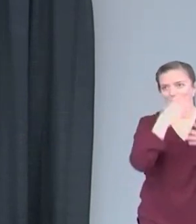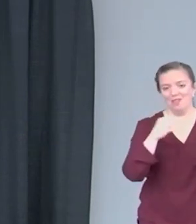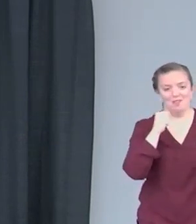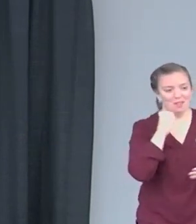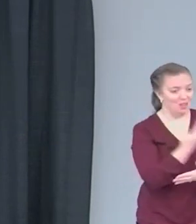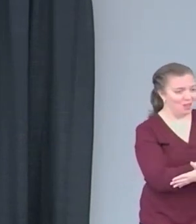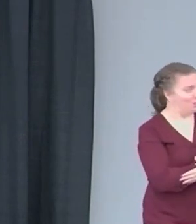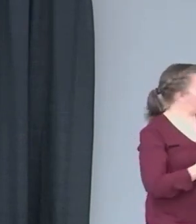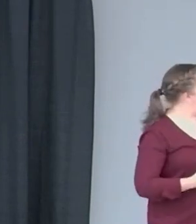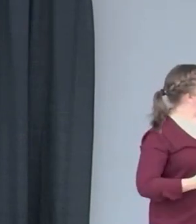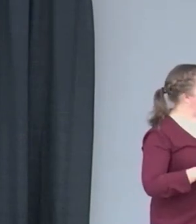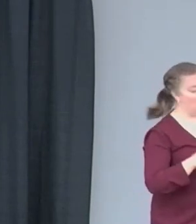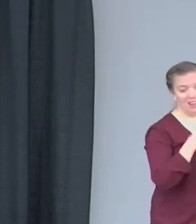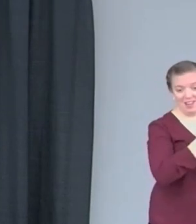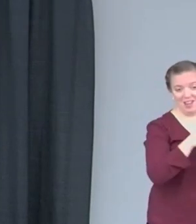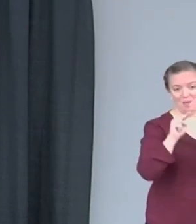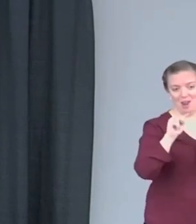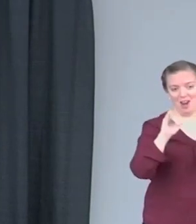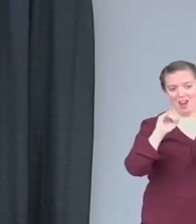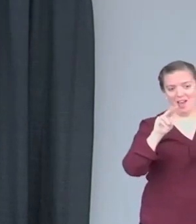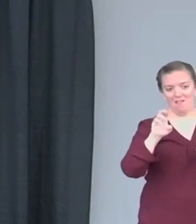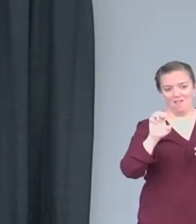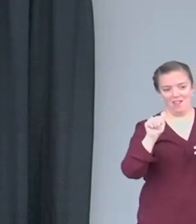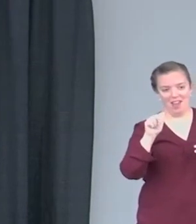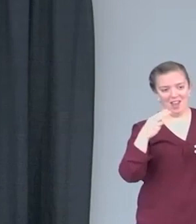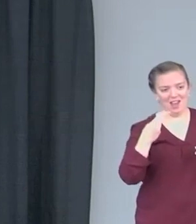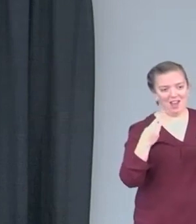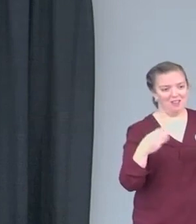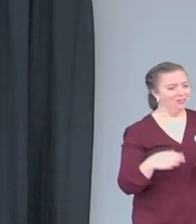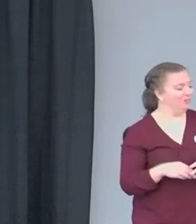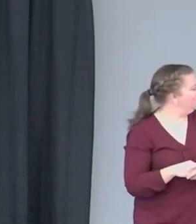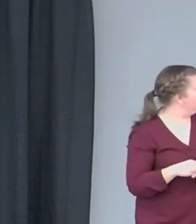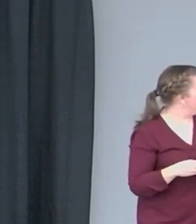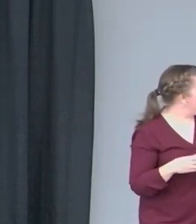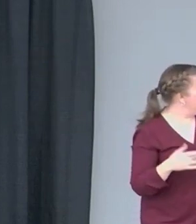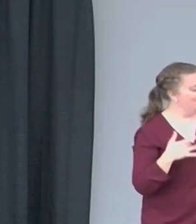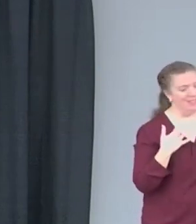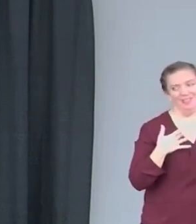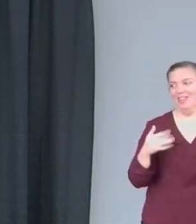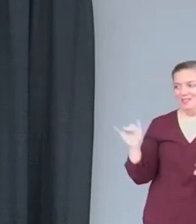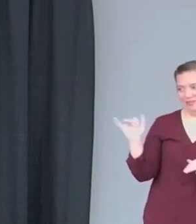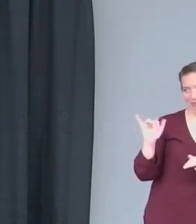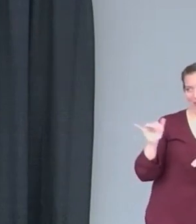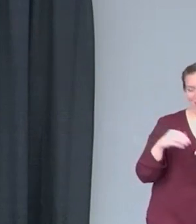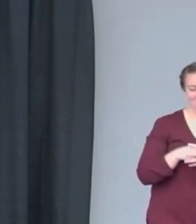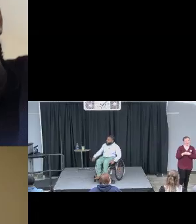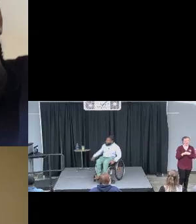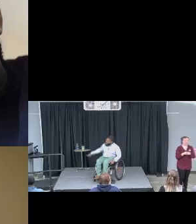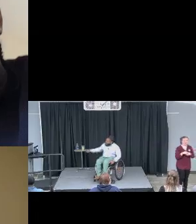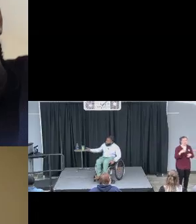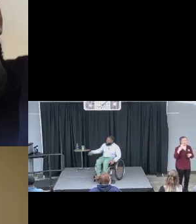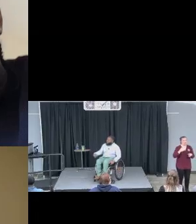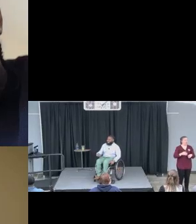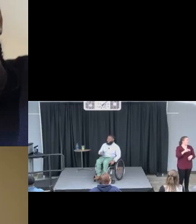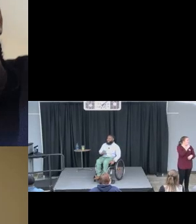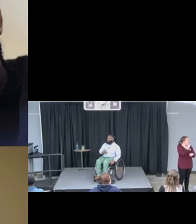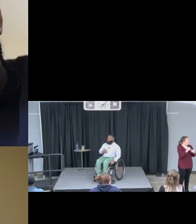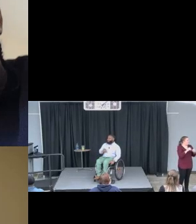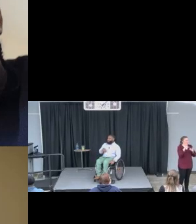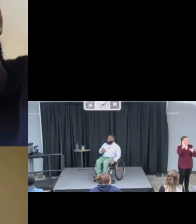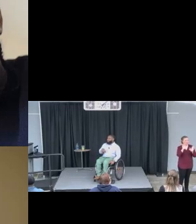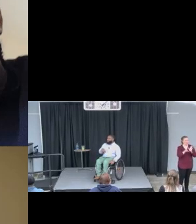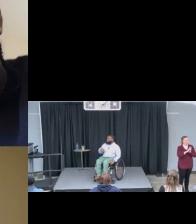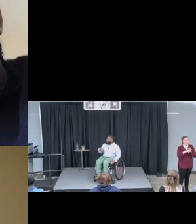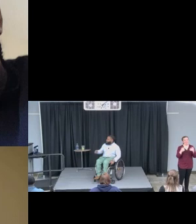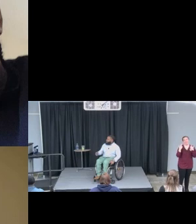daughter Nevaeh. Oh, yeah, right? That's how I feel. This was, this was, this was a while back. And she laughed